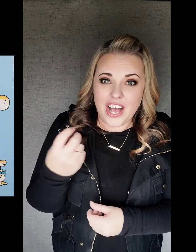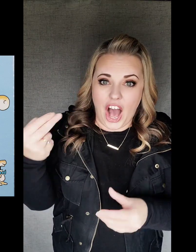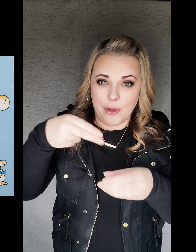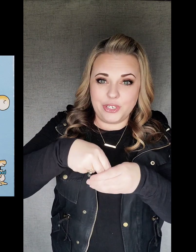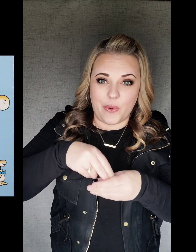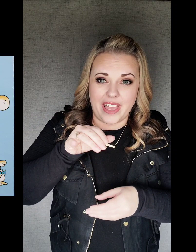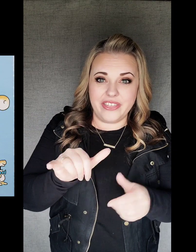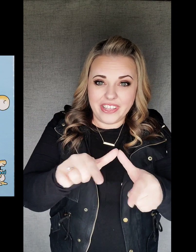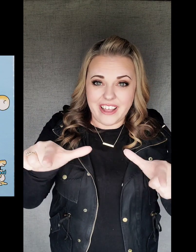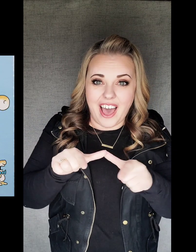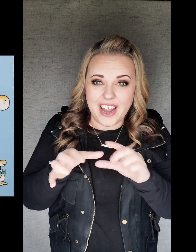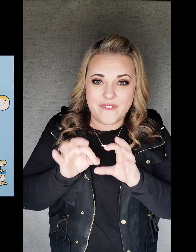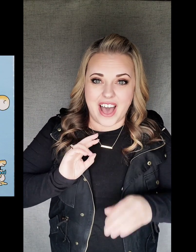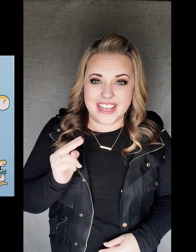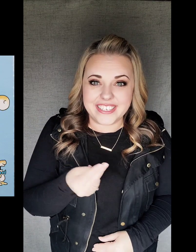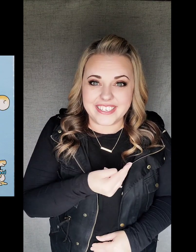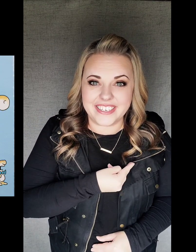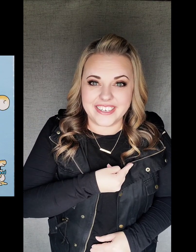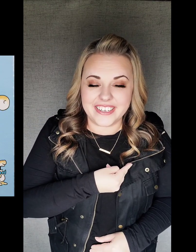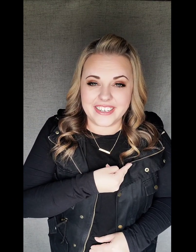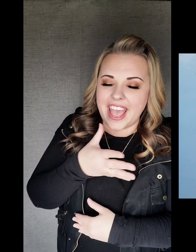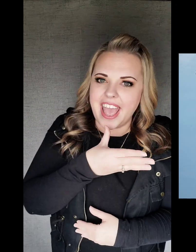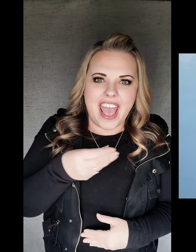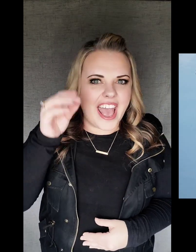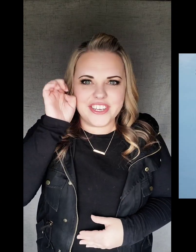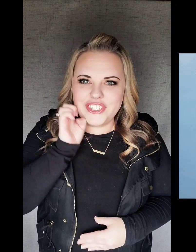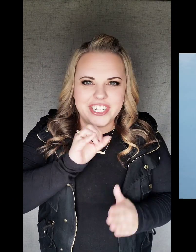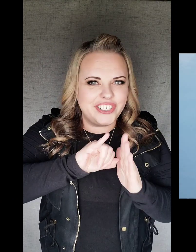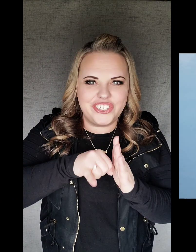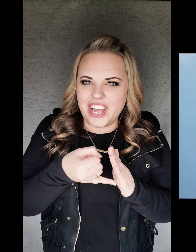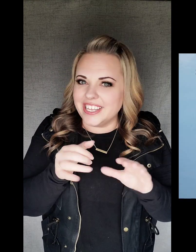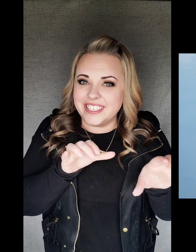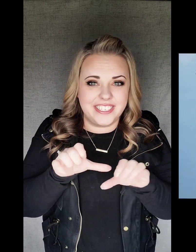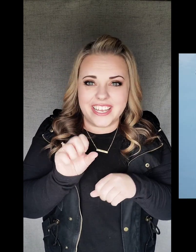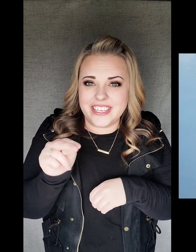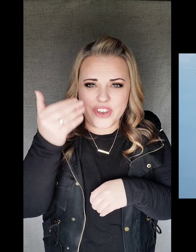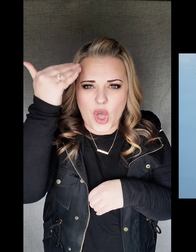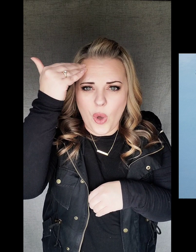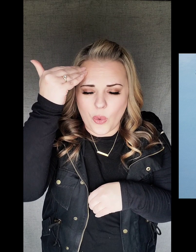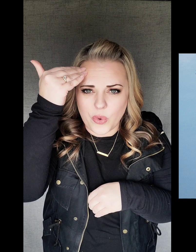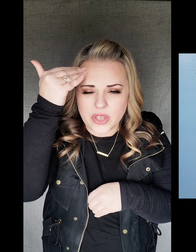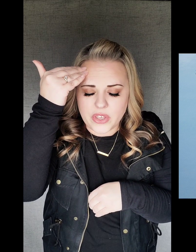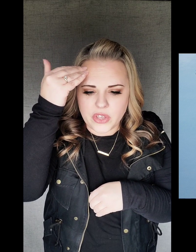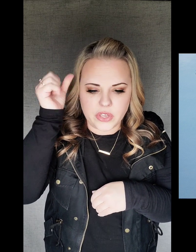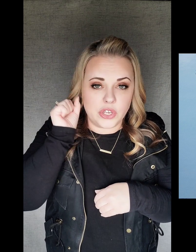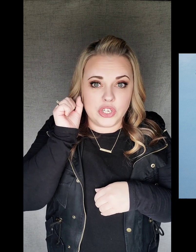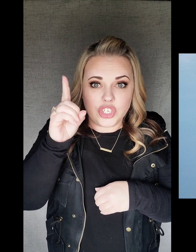come join the lot of us. And she just doesn't know.